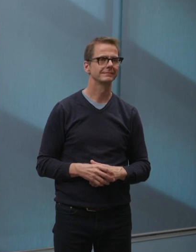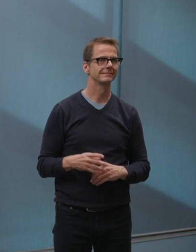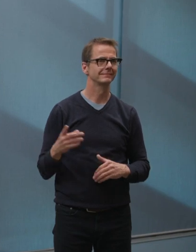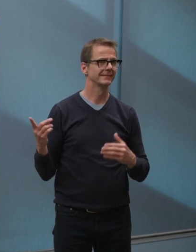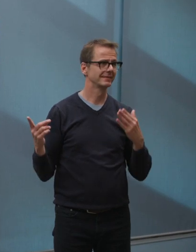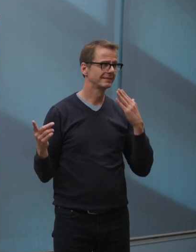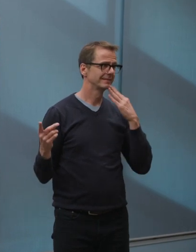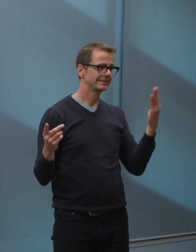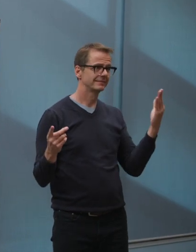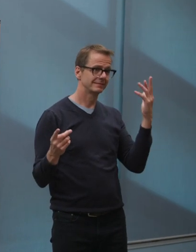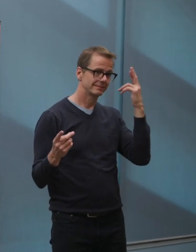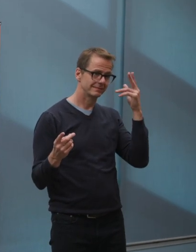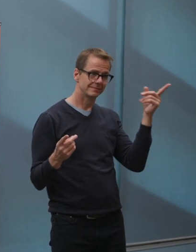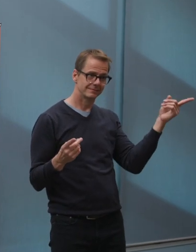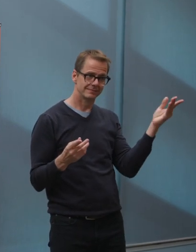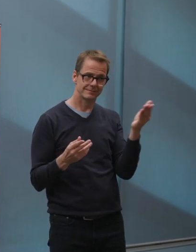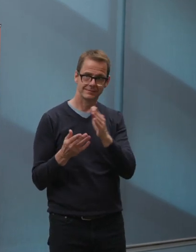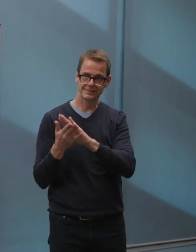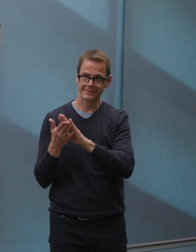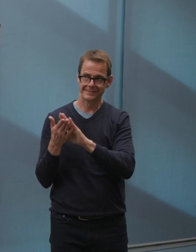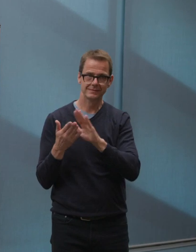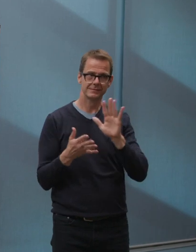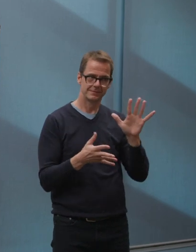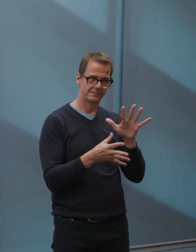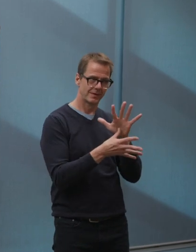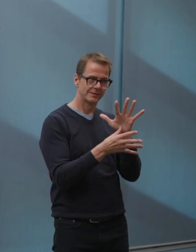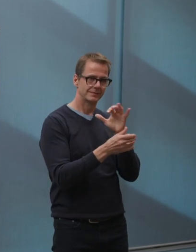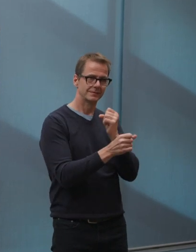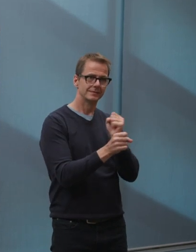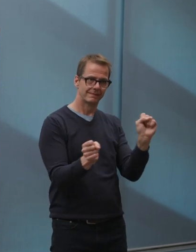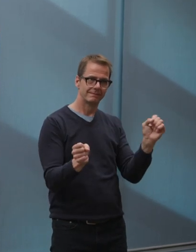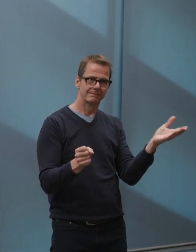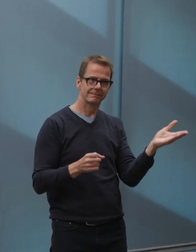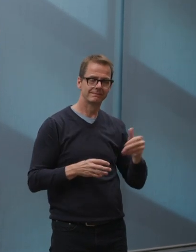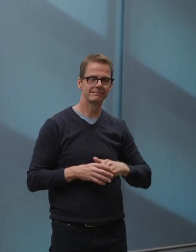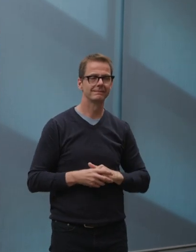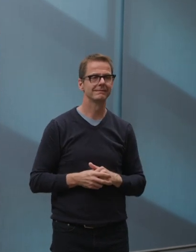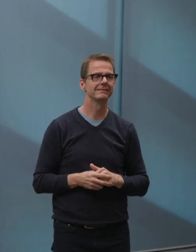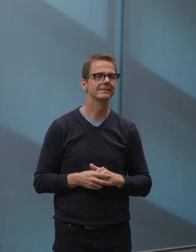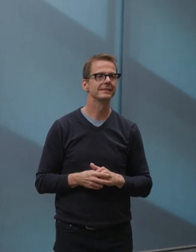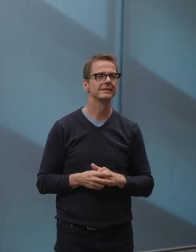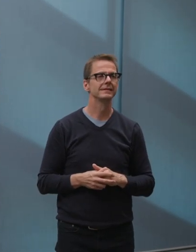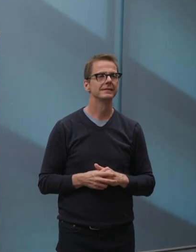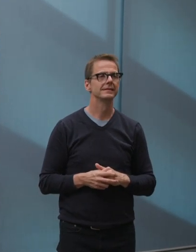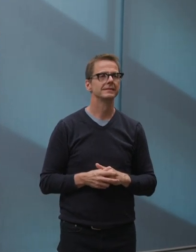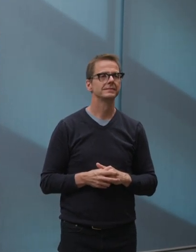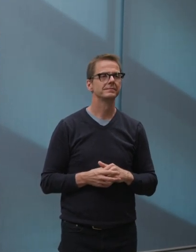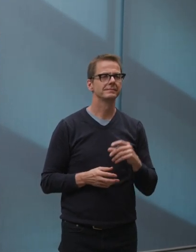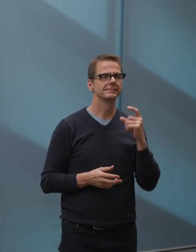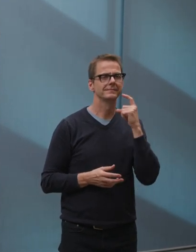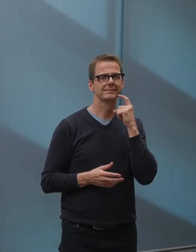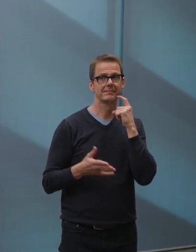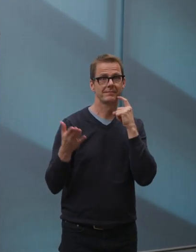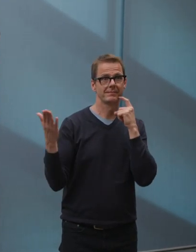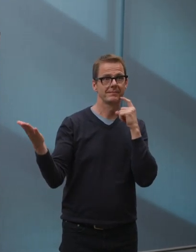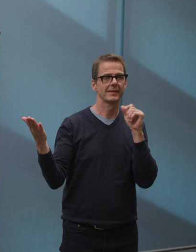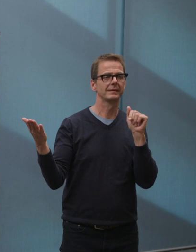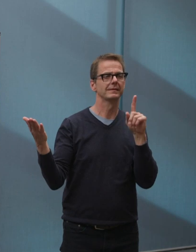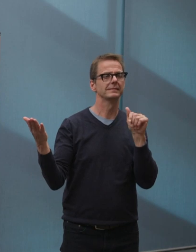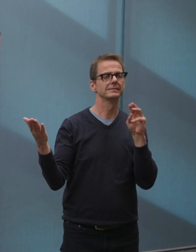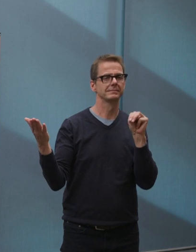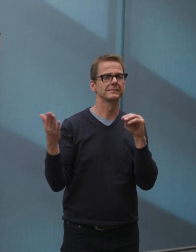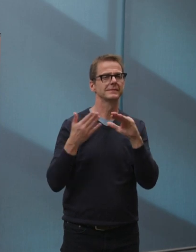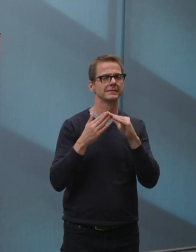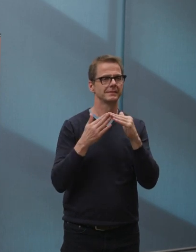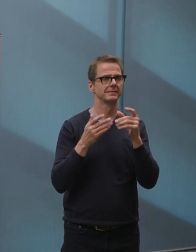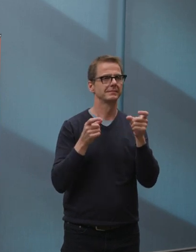As Adam mentioned in today's conversation, there will be many stops and starts as we move forward with our plans.